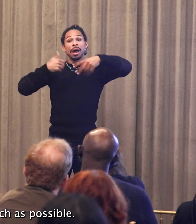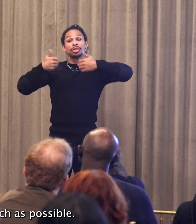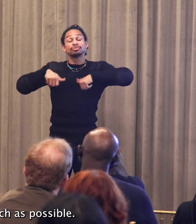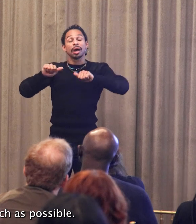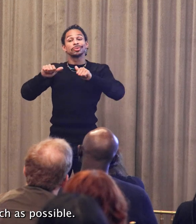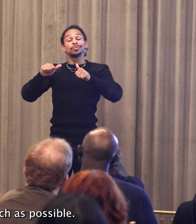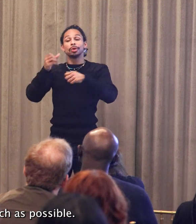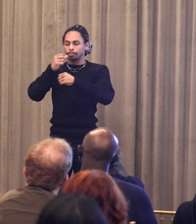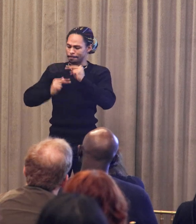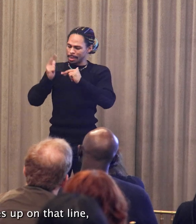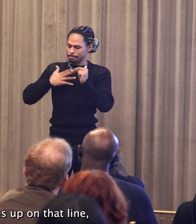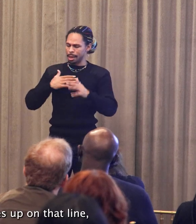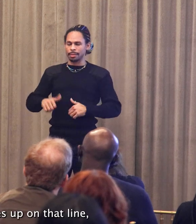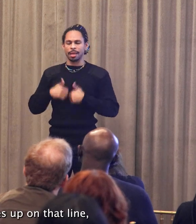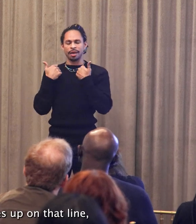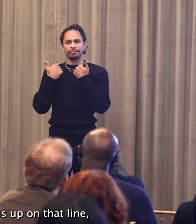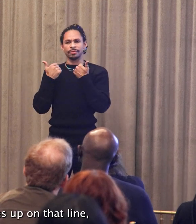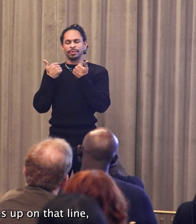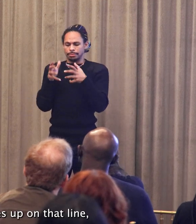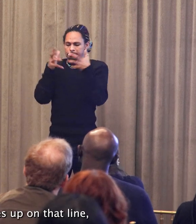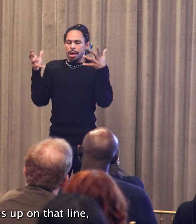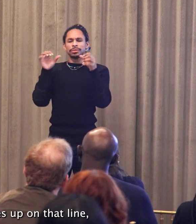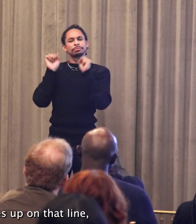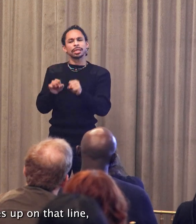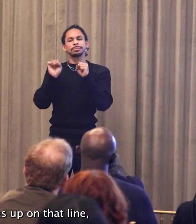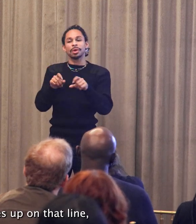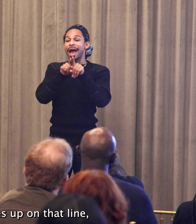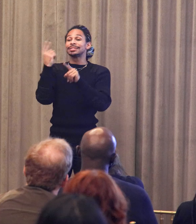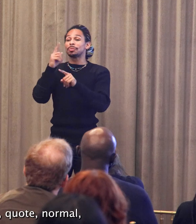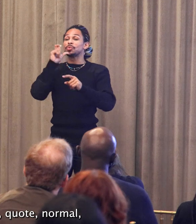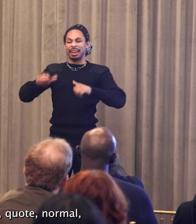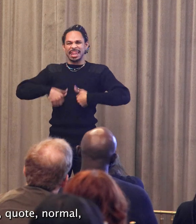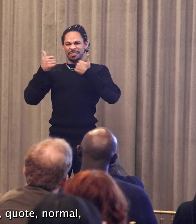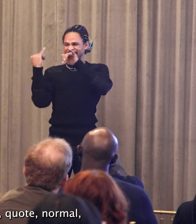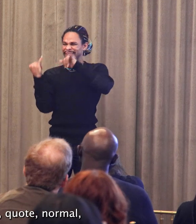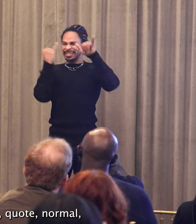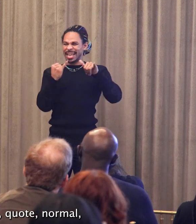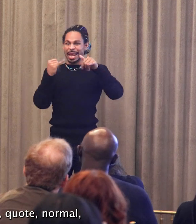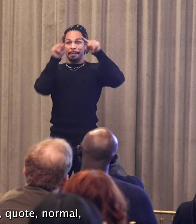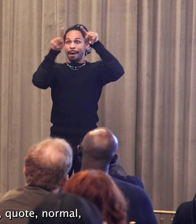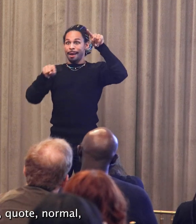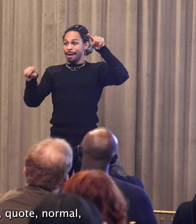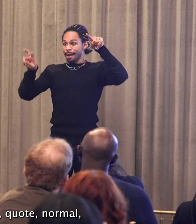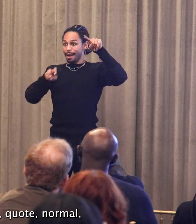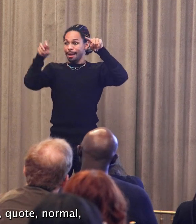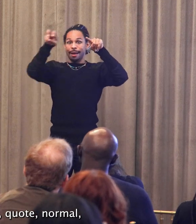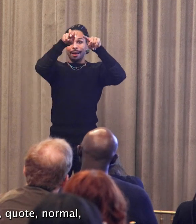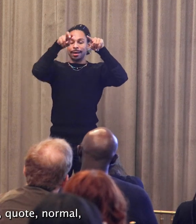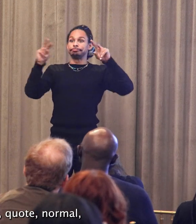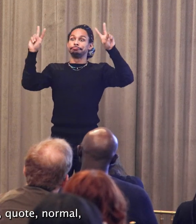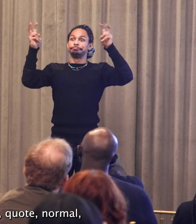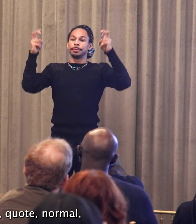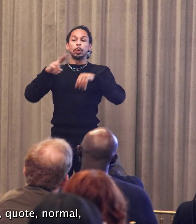as much as possible, as someone who lives up on that line, as someone who is, quote, normal.